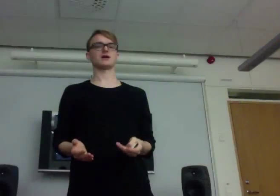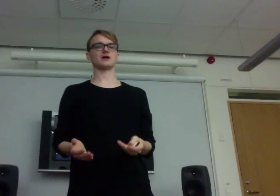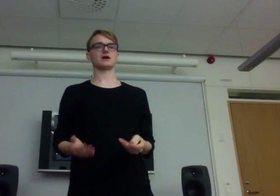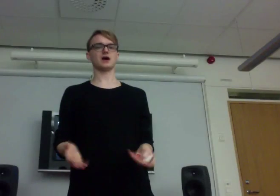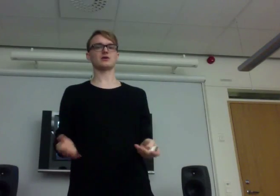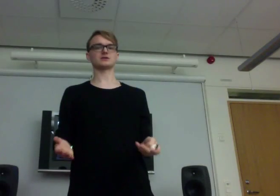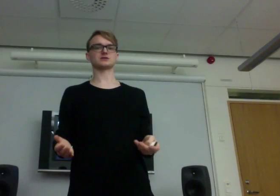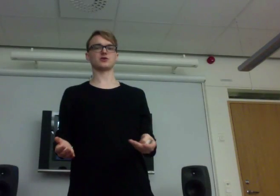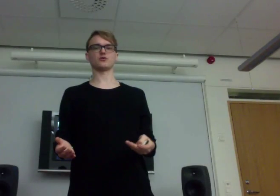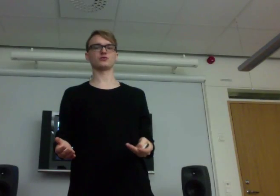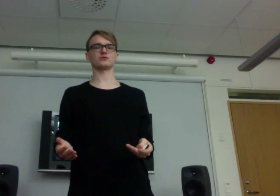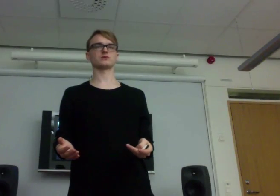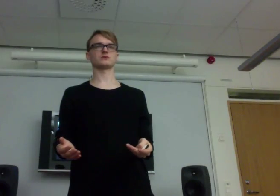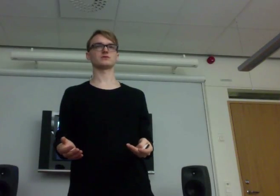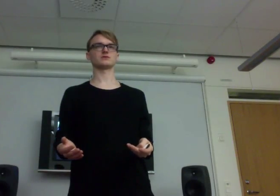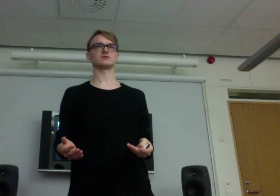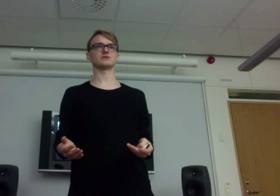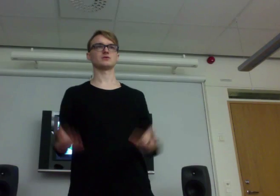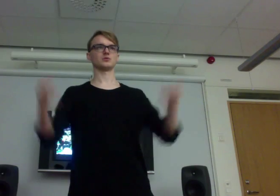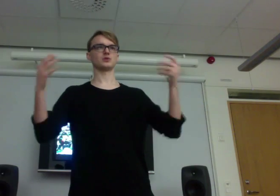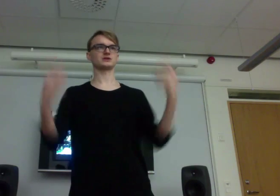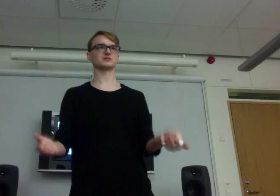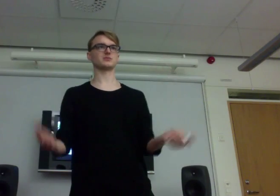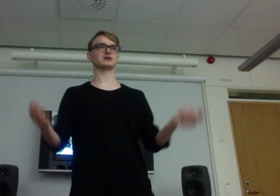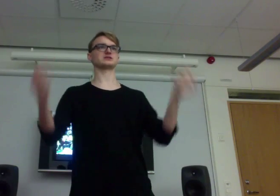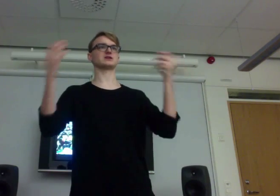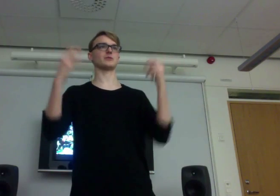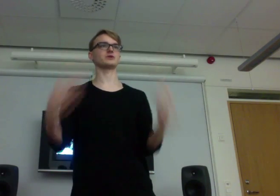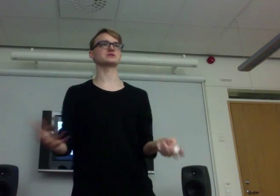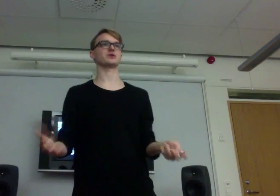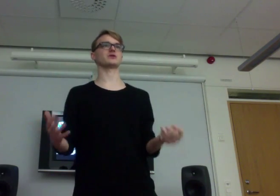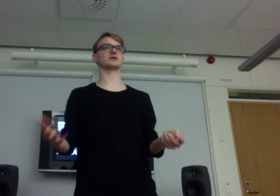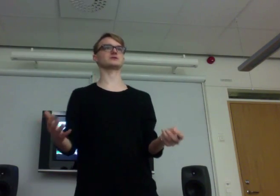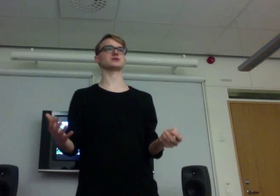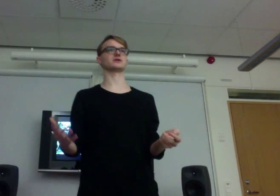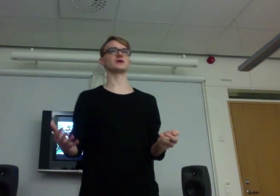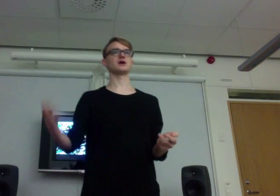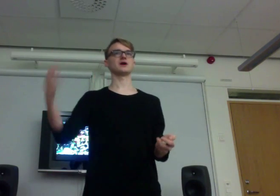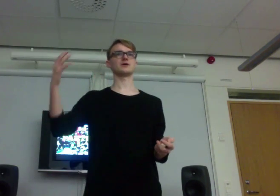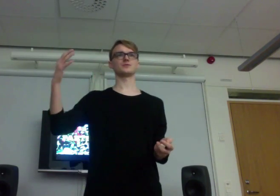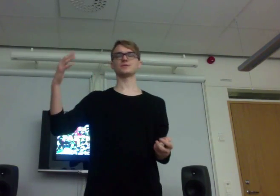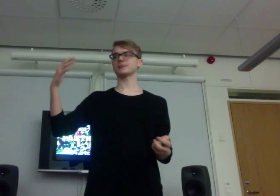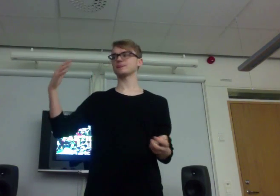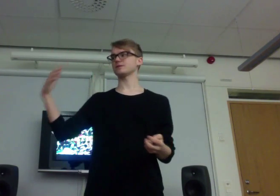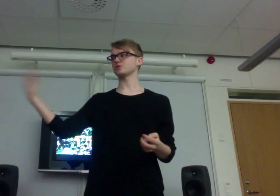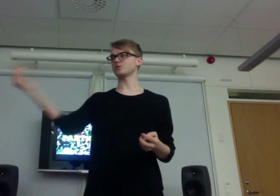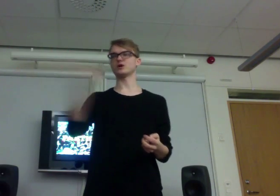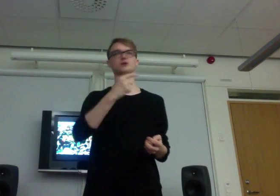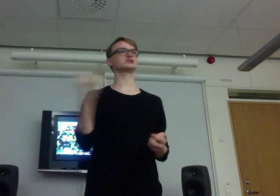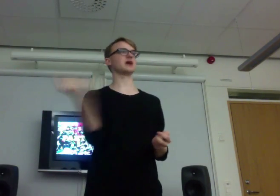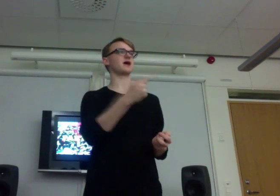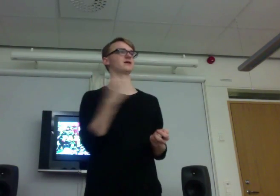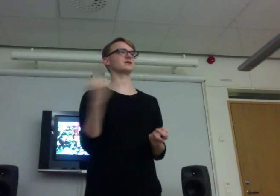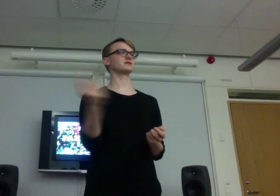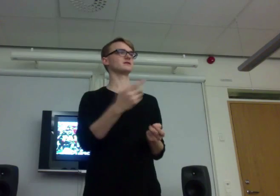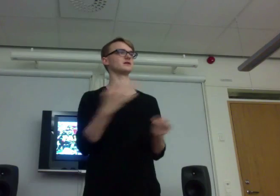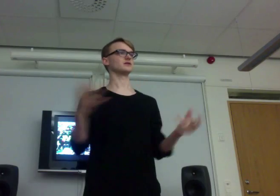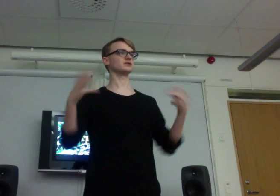And, also, participation and participatory culture. We all share the